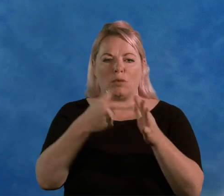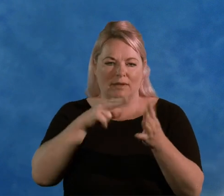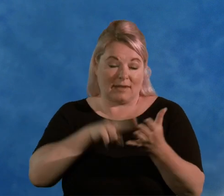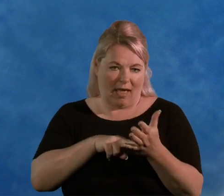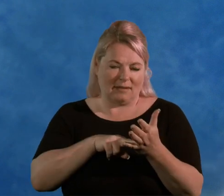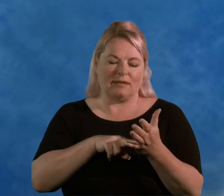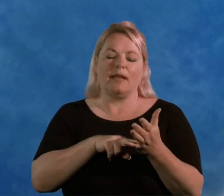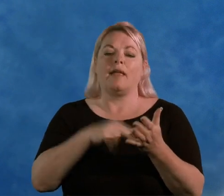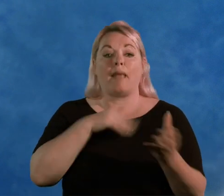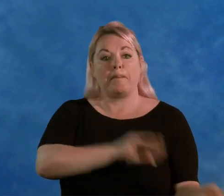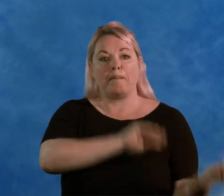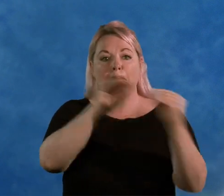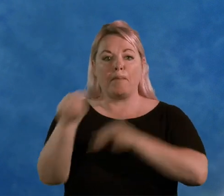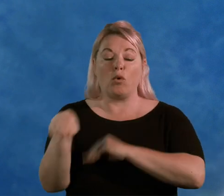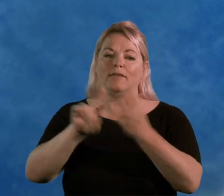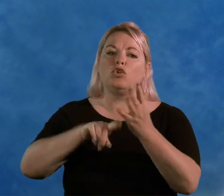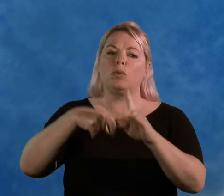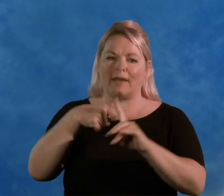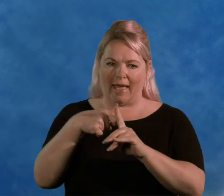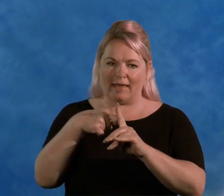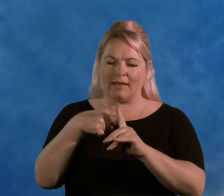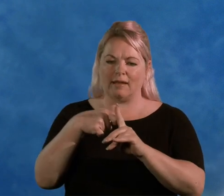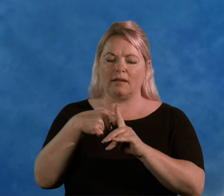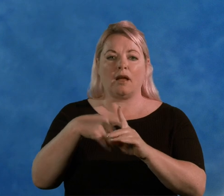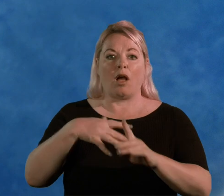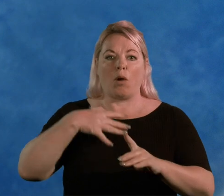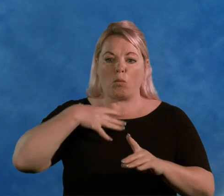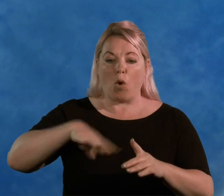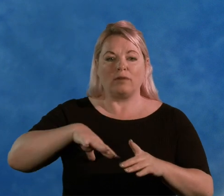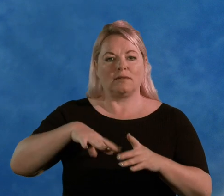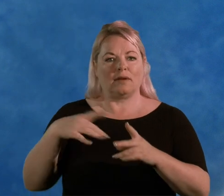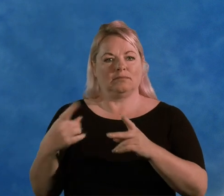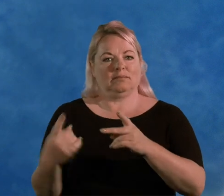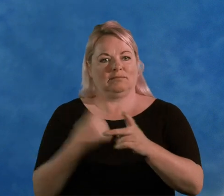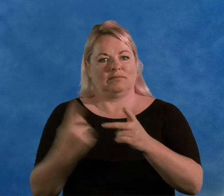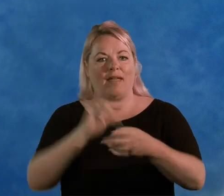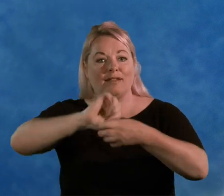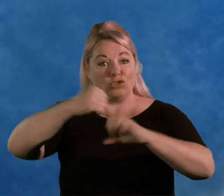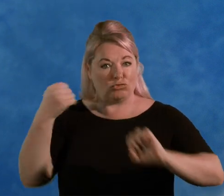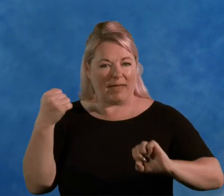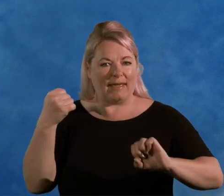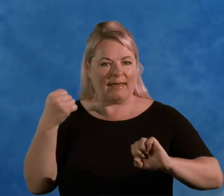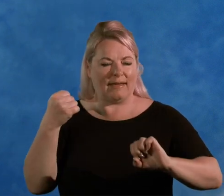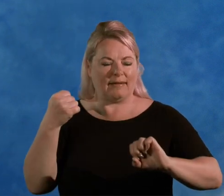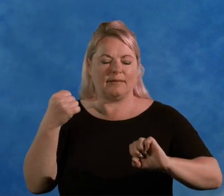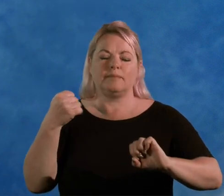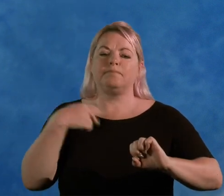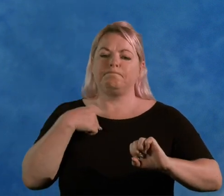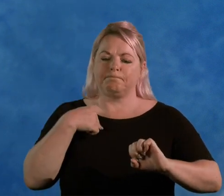Then I moved into UK and I really wanted to do another degree. And I